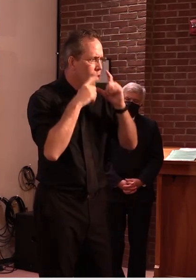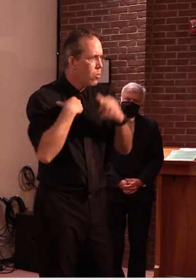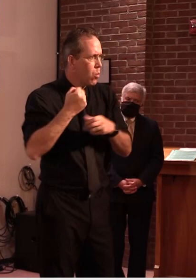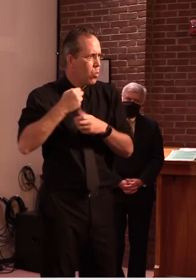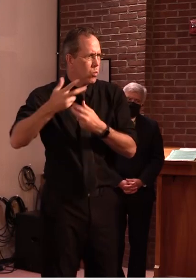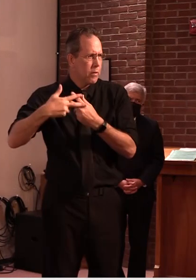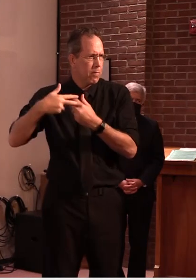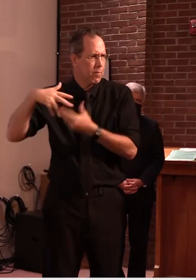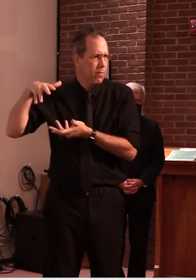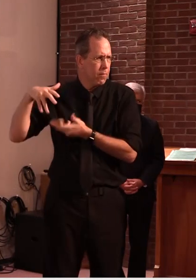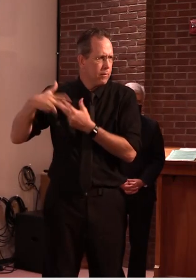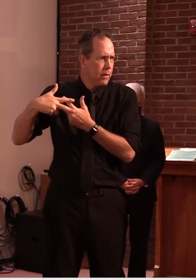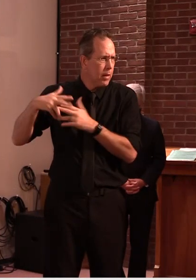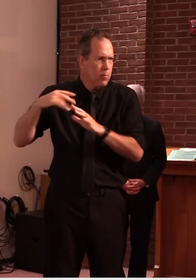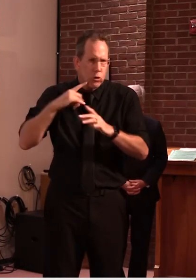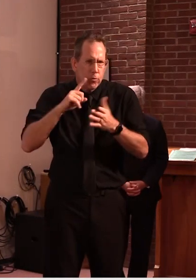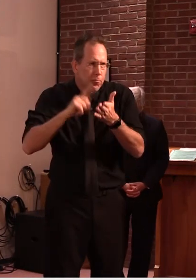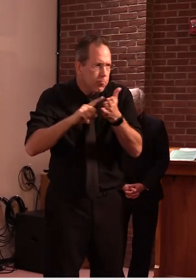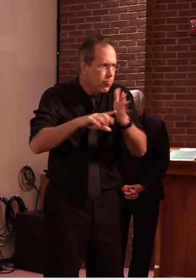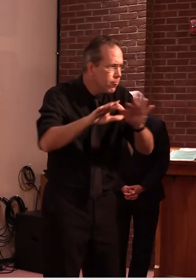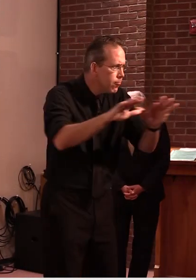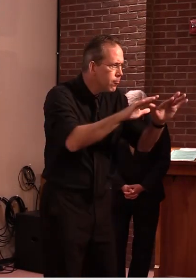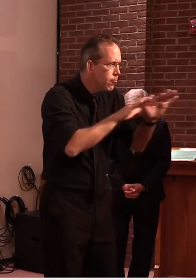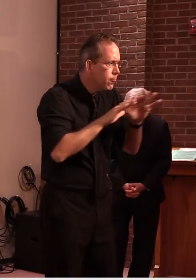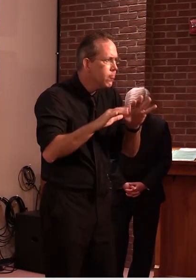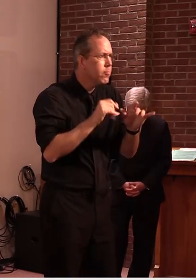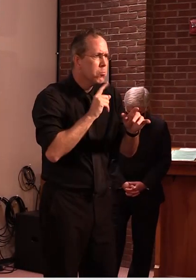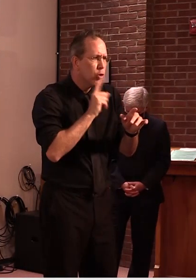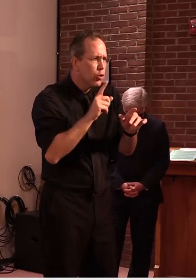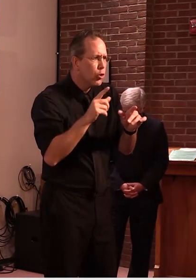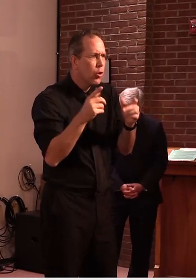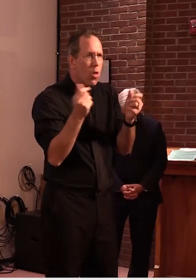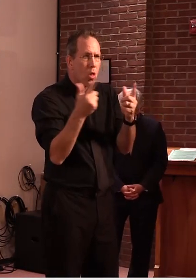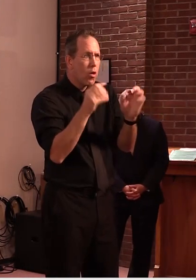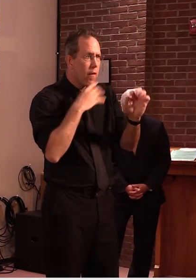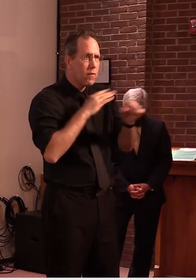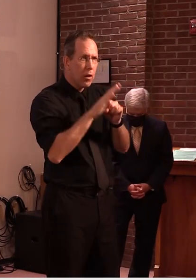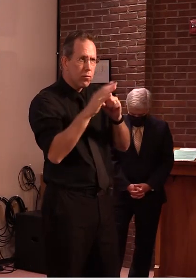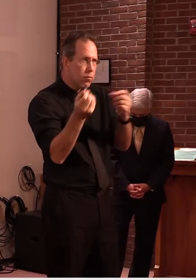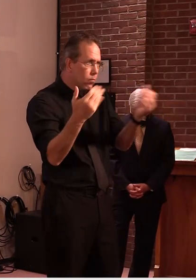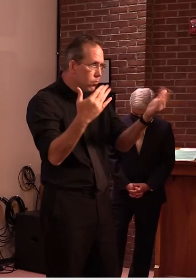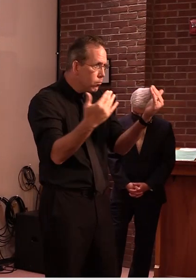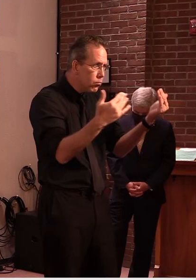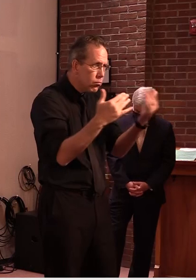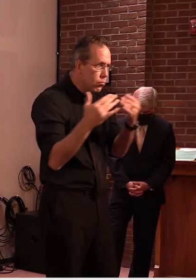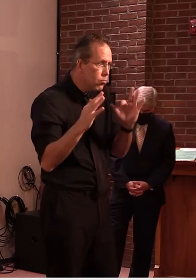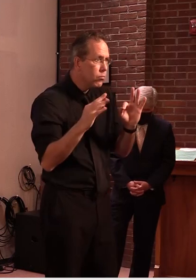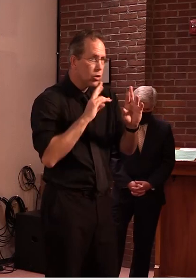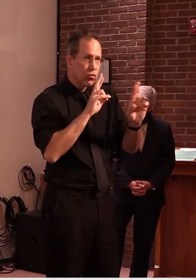state level too to keep those supply chains open and ensure we can do what we can to help schools in this area